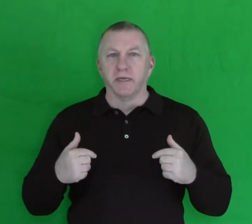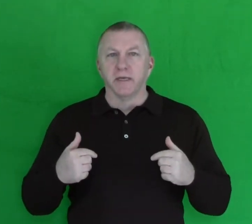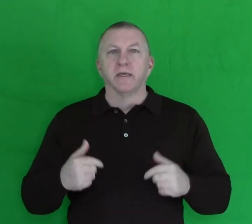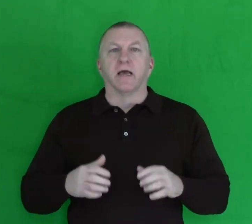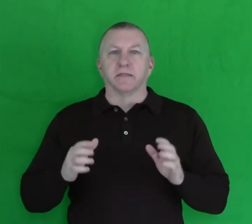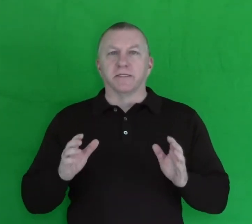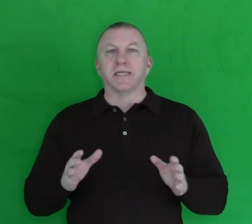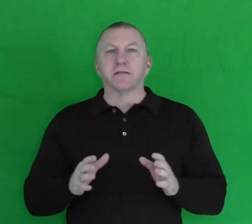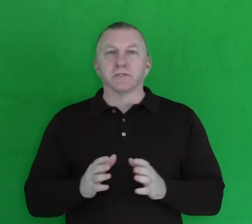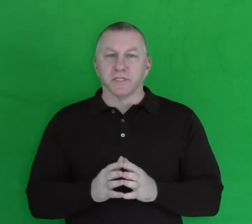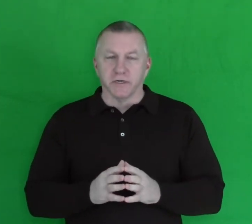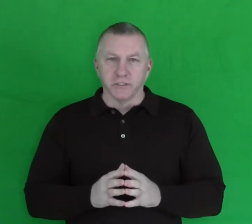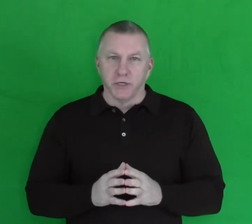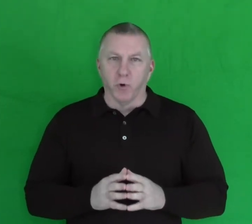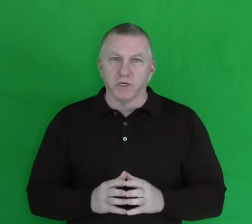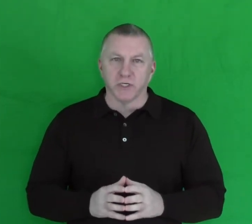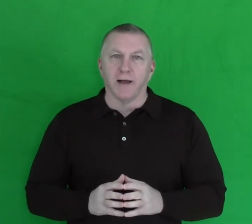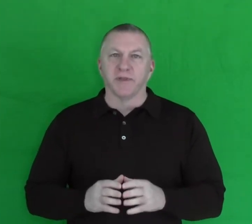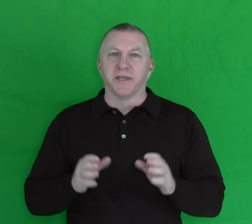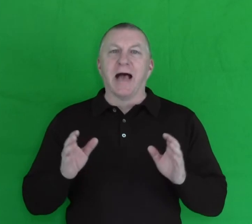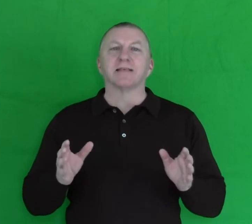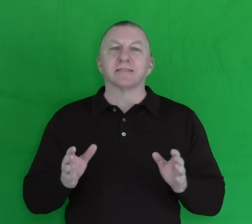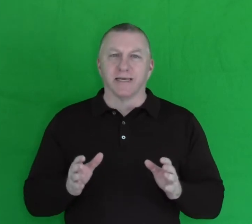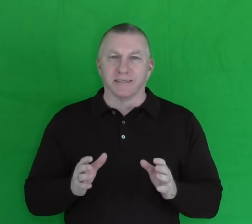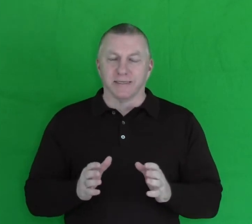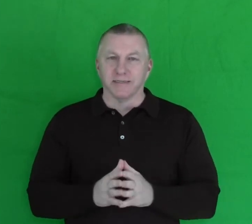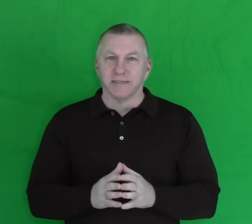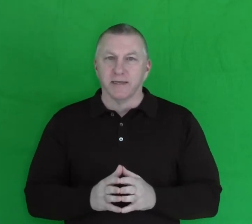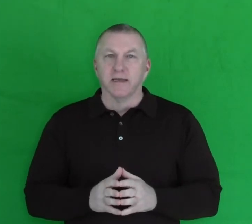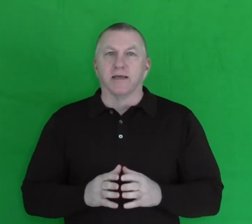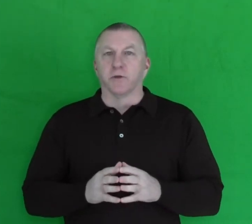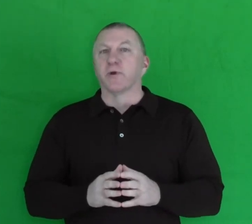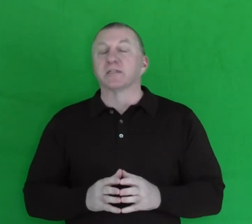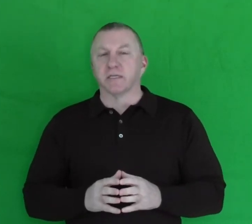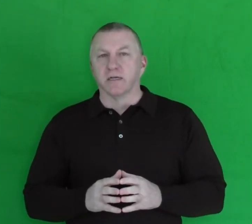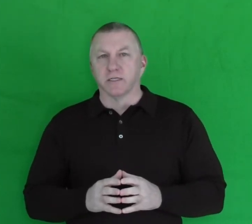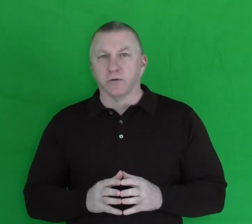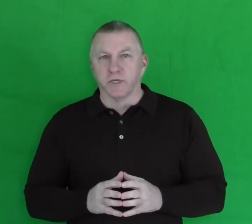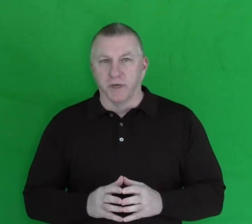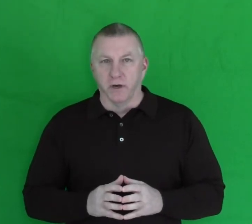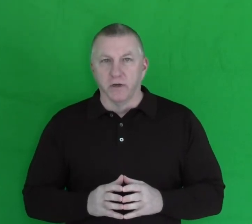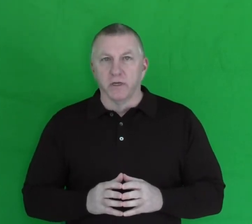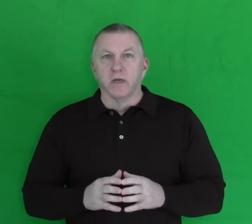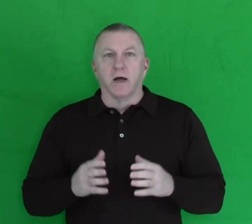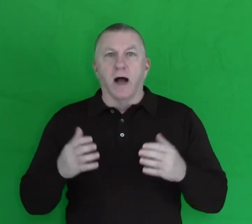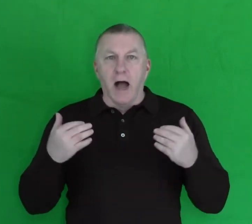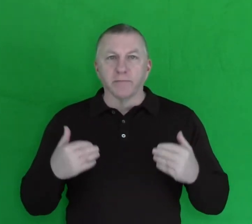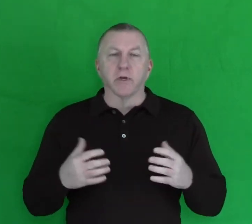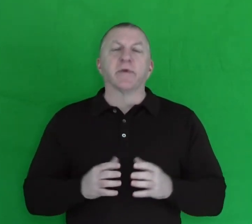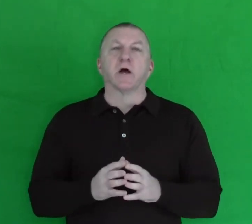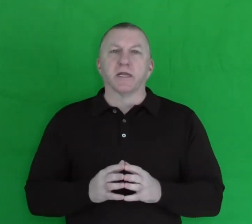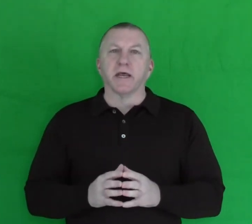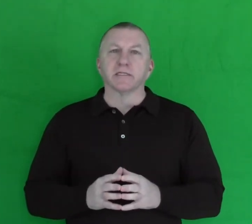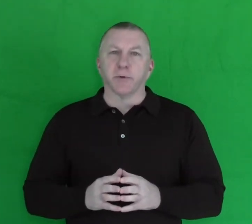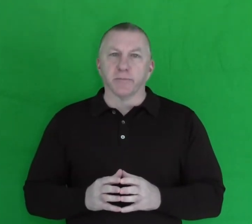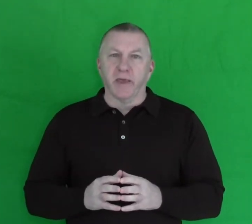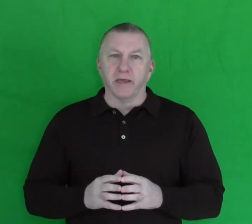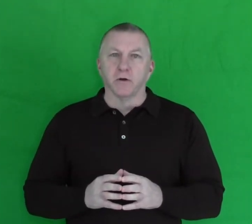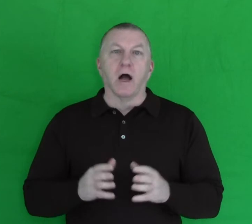at the Dealer Synergy Workshop in Dallas, Texas at the Renaissance Hotel. I'm going to be on an expert panel.